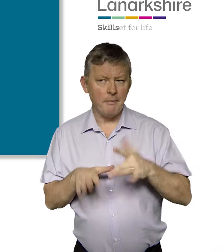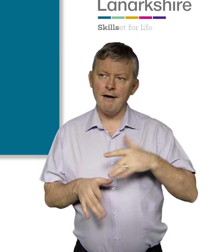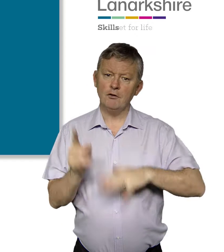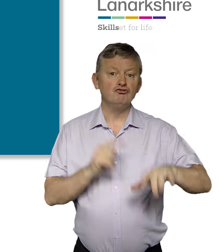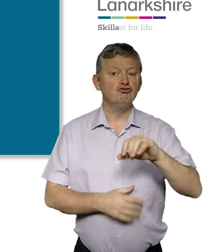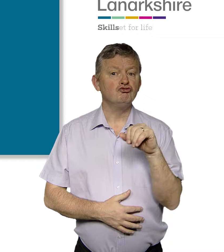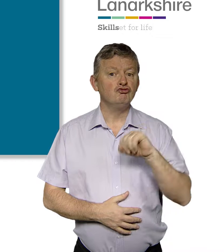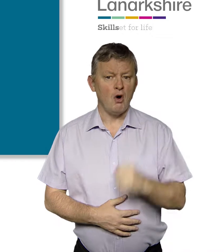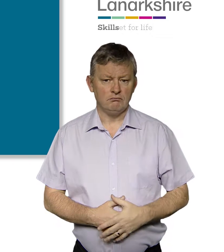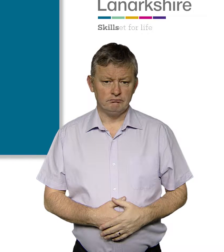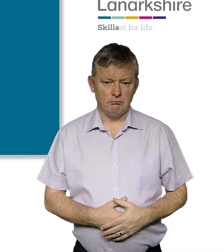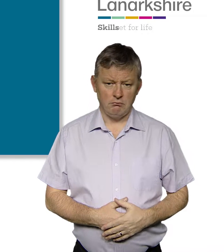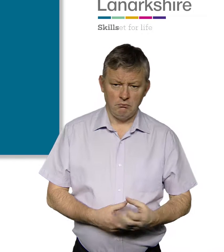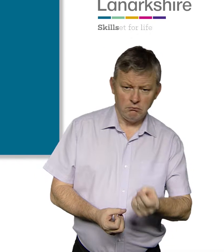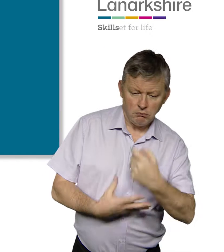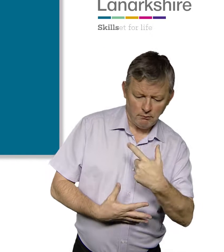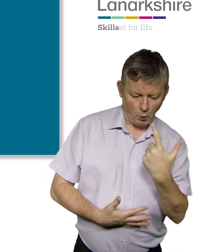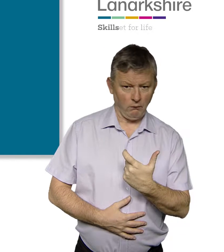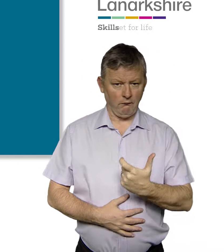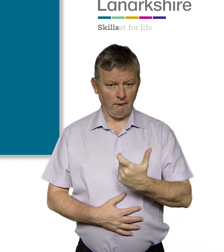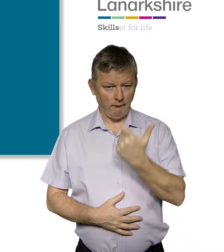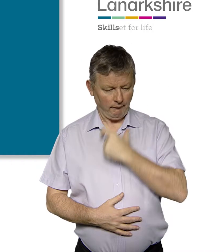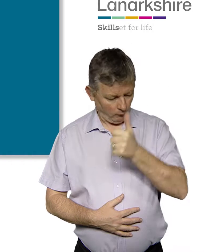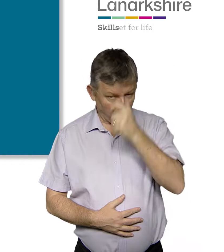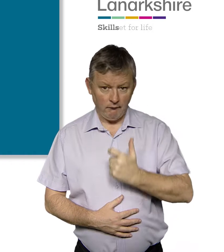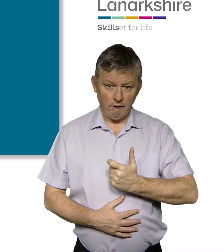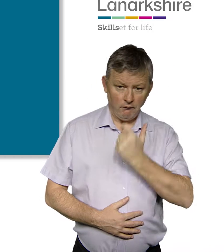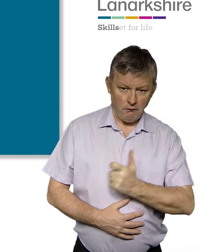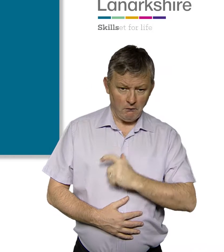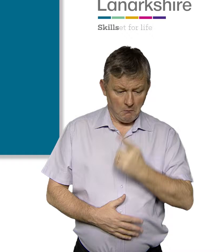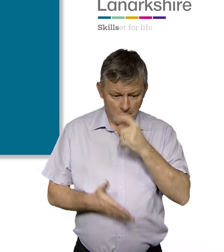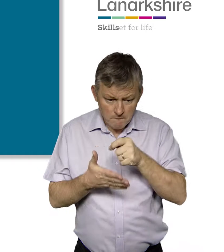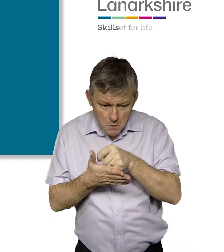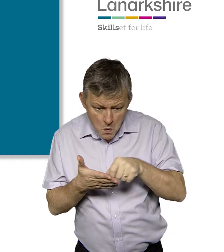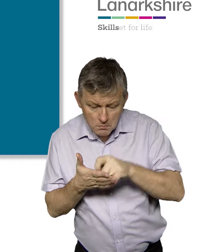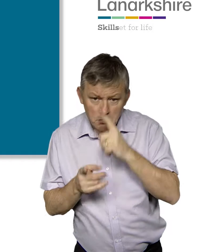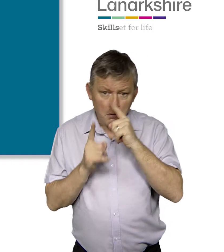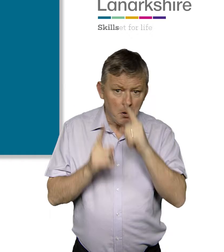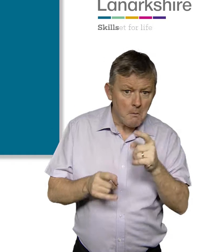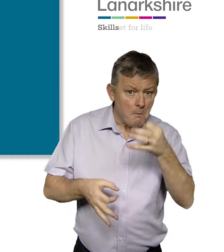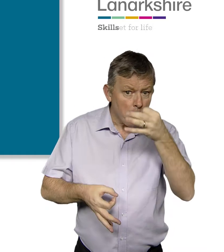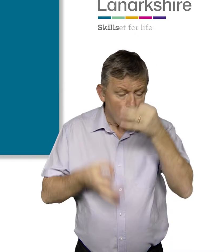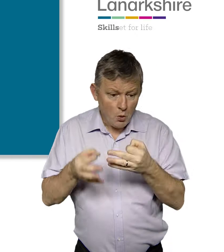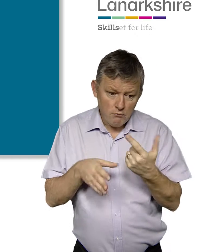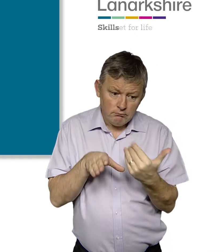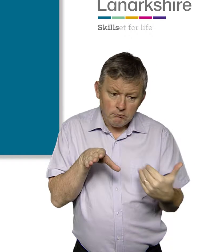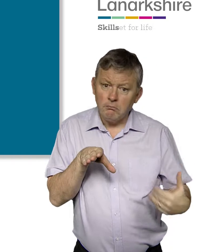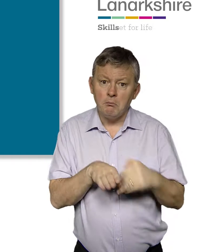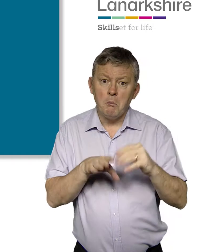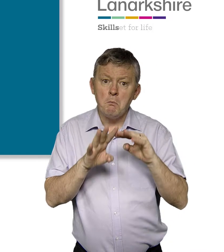BSL users will be fully involved in democratic and public life in Scotland as active and informed citizens, as